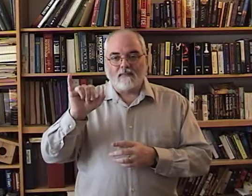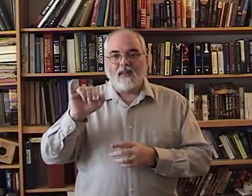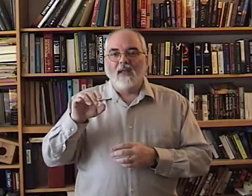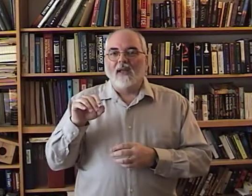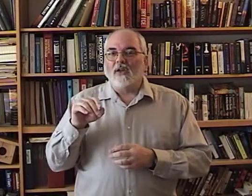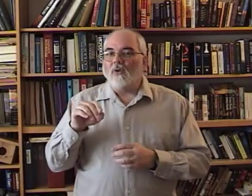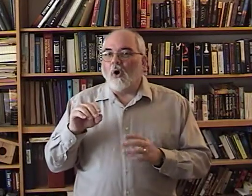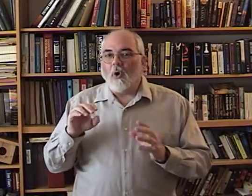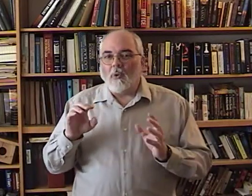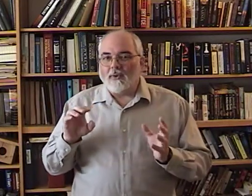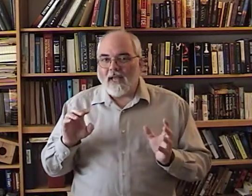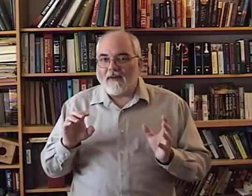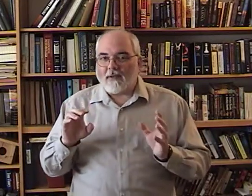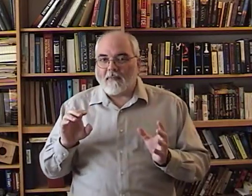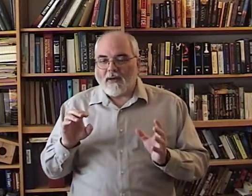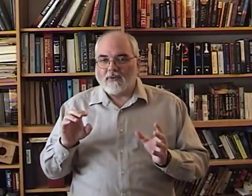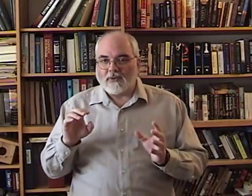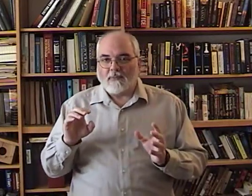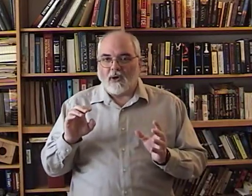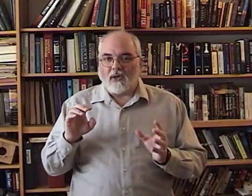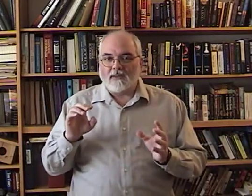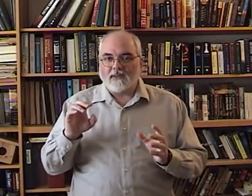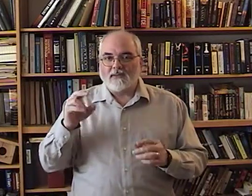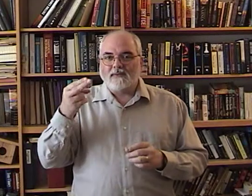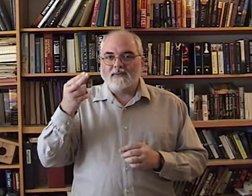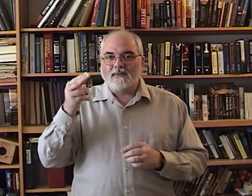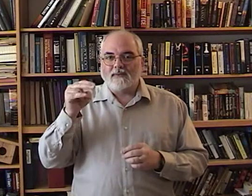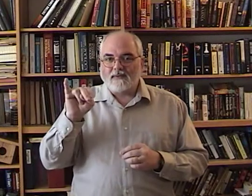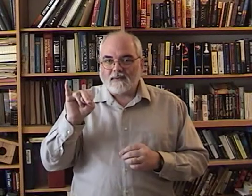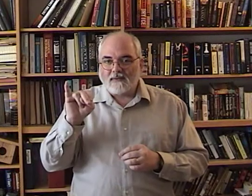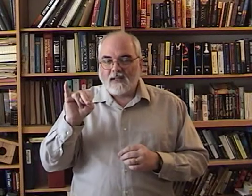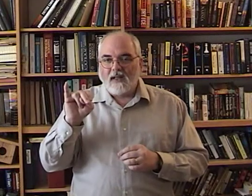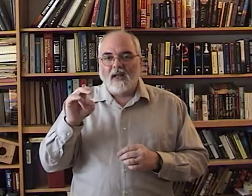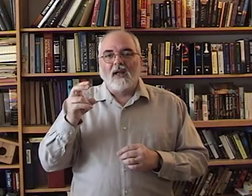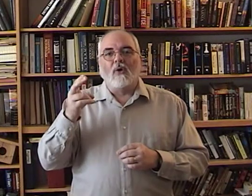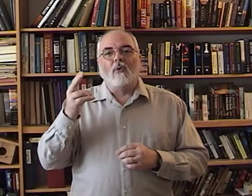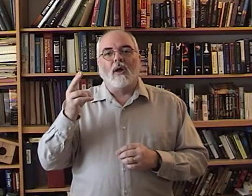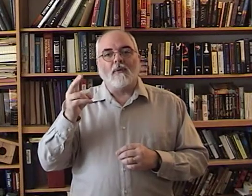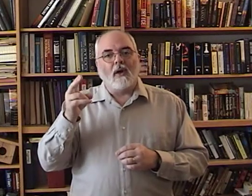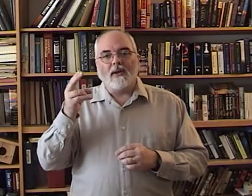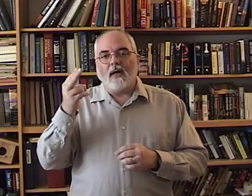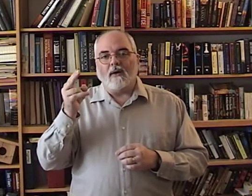You almost have to bounce the pause. Run them all together.